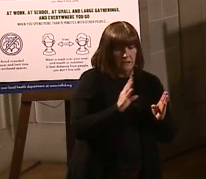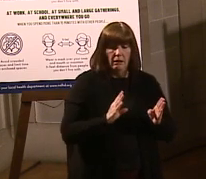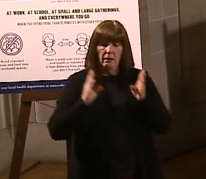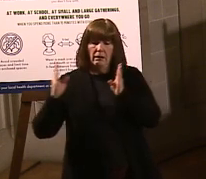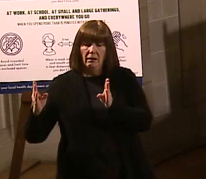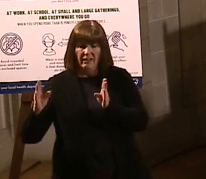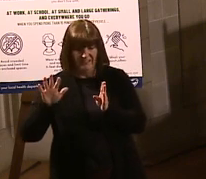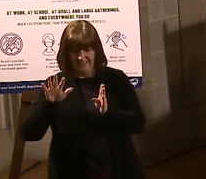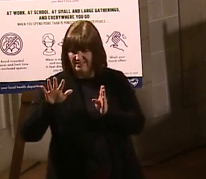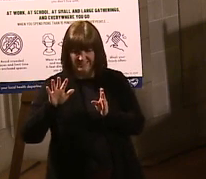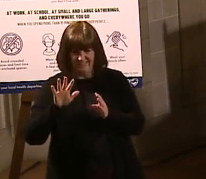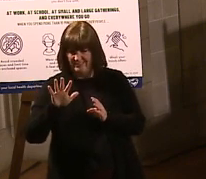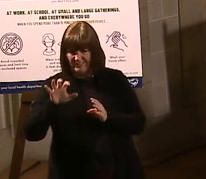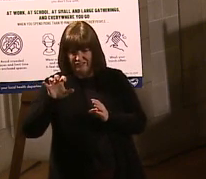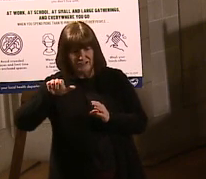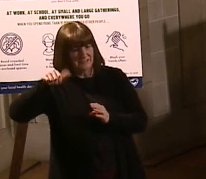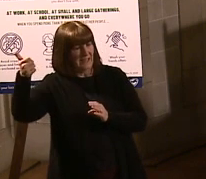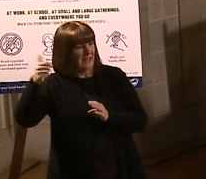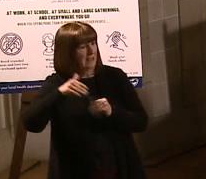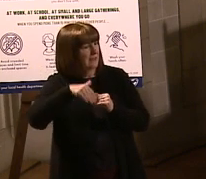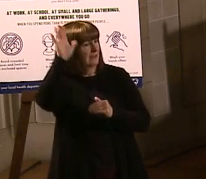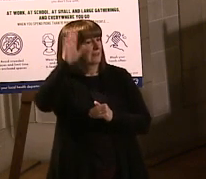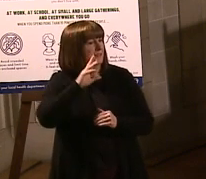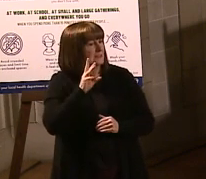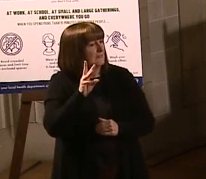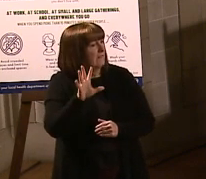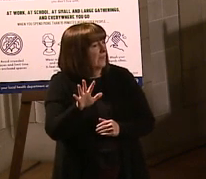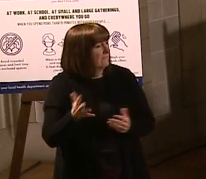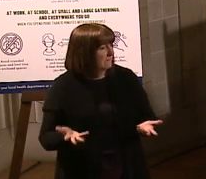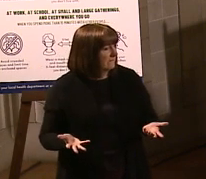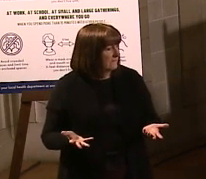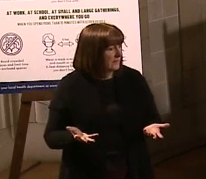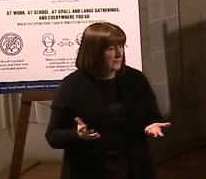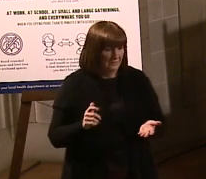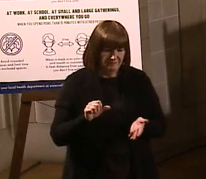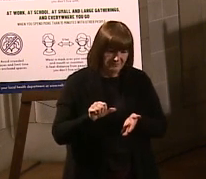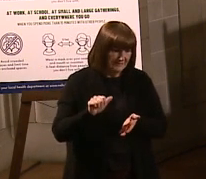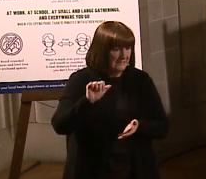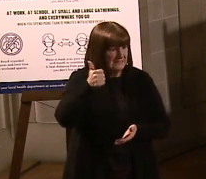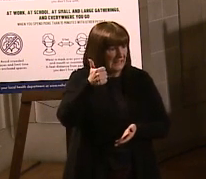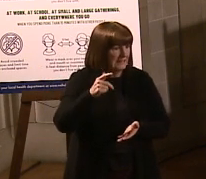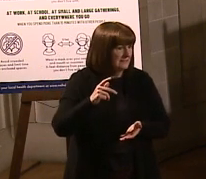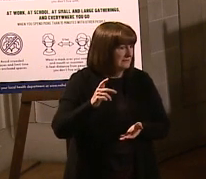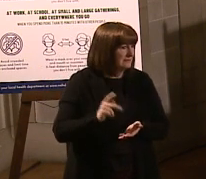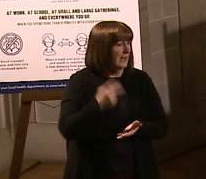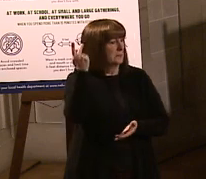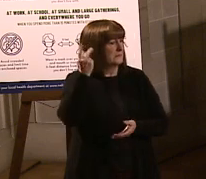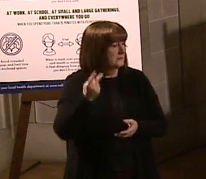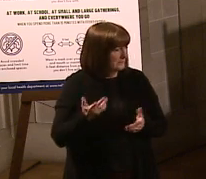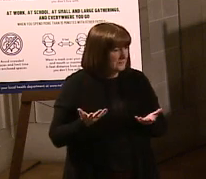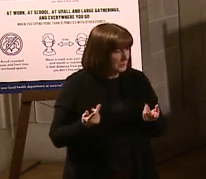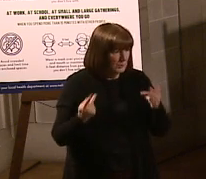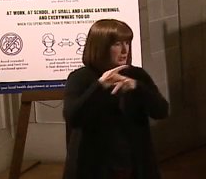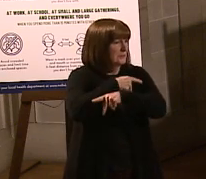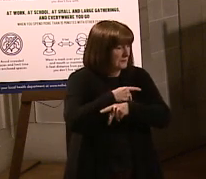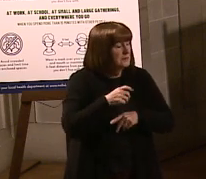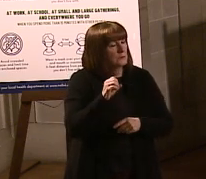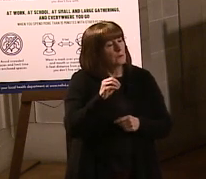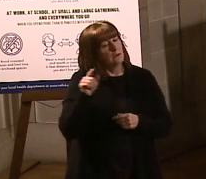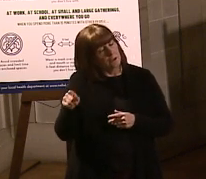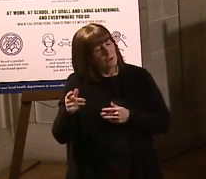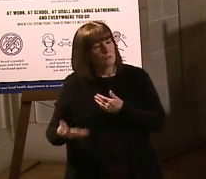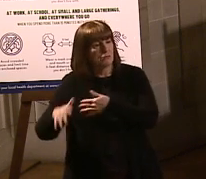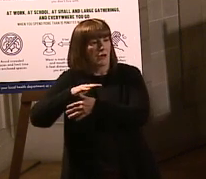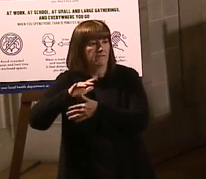almost 510 when you get over age 65-plus, so almost 10 times more. So that's why we're prioritizing those folks